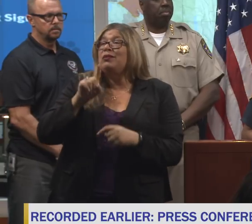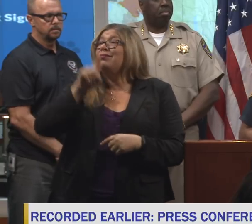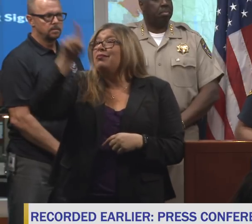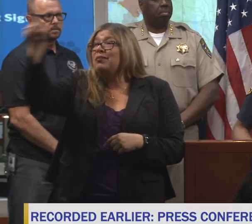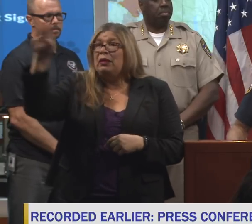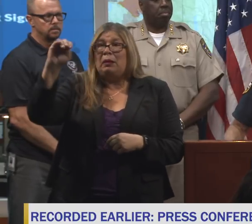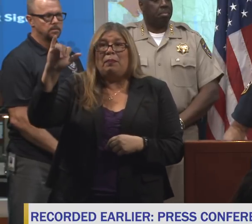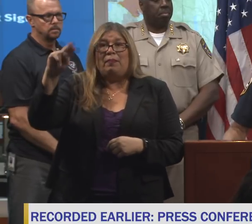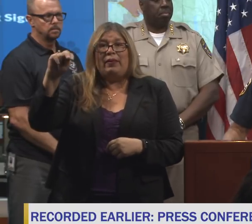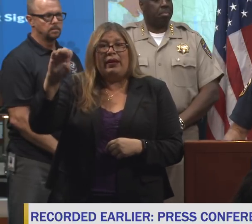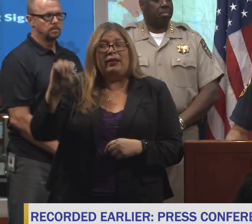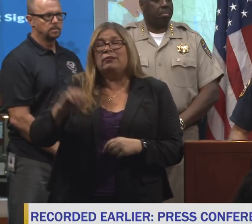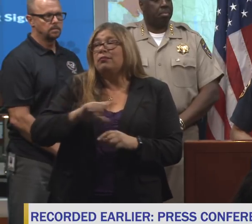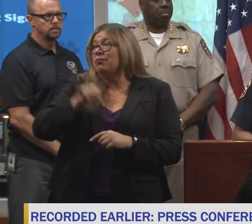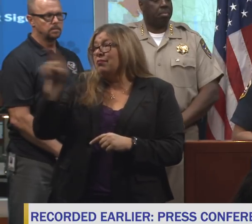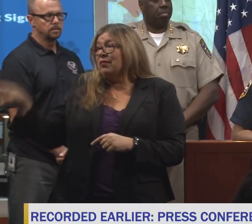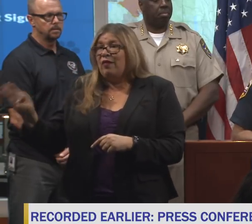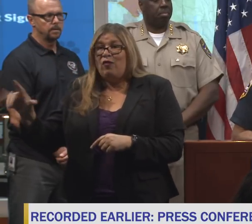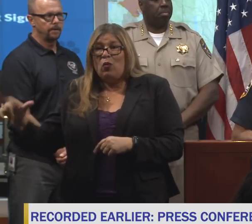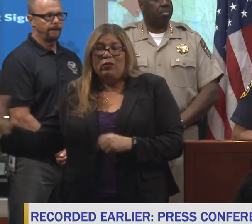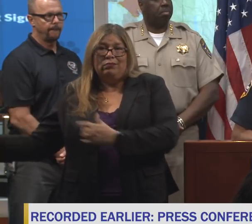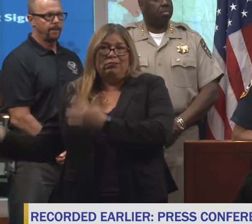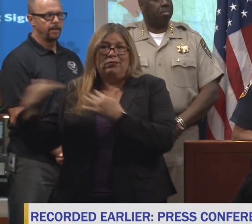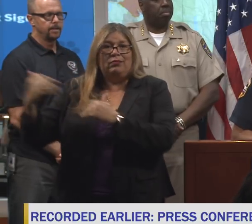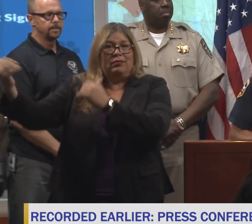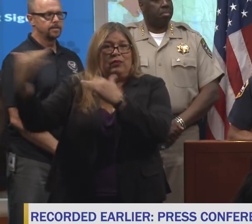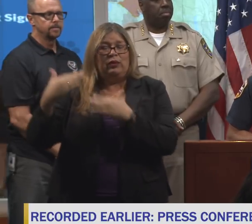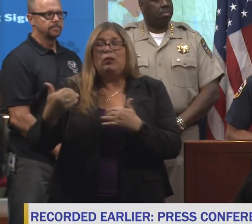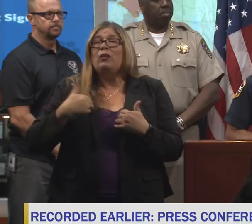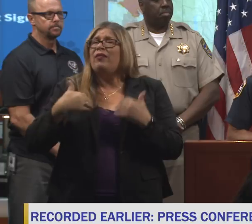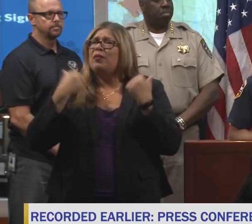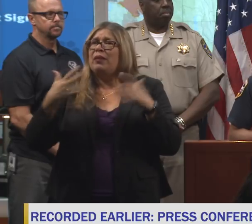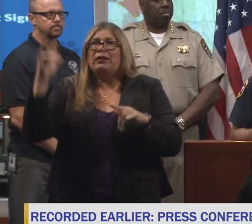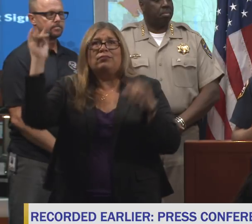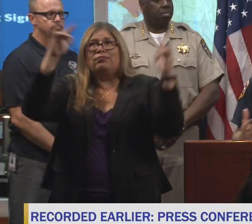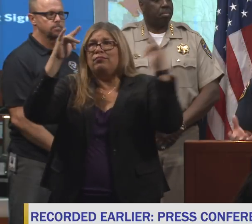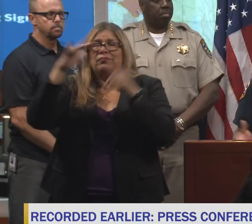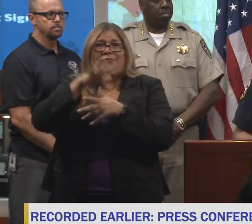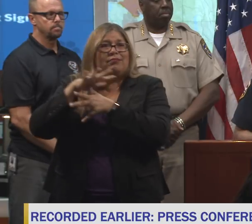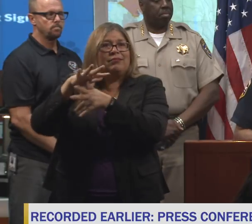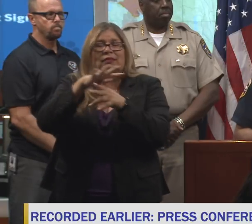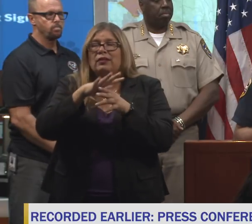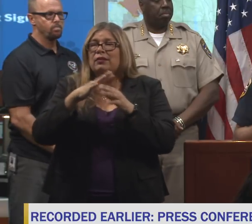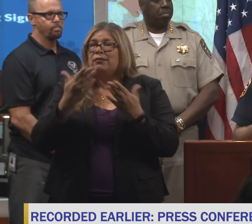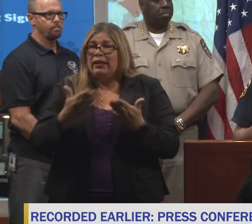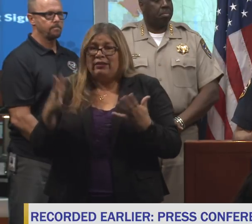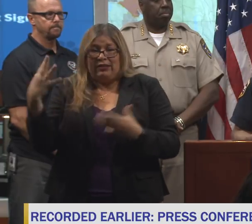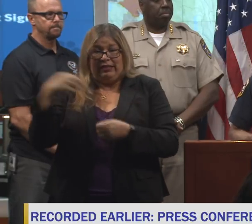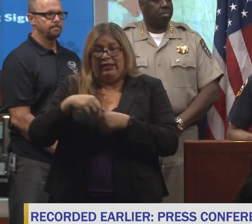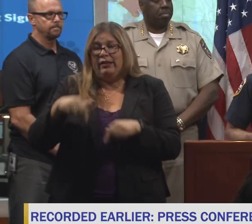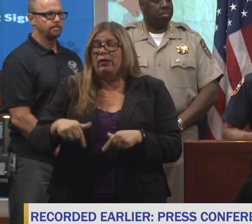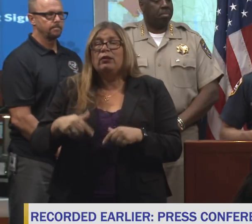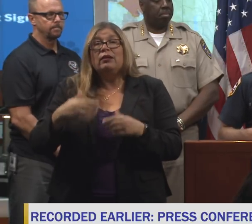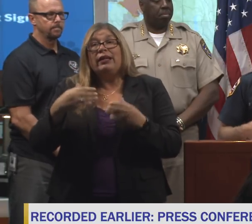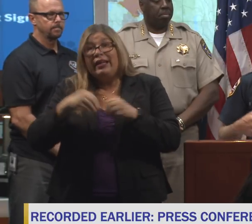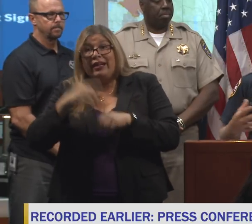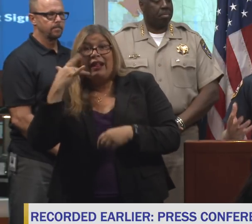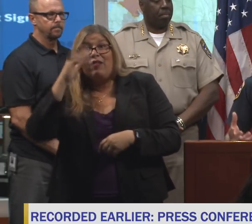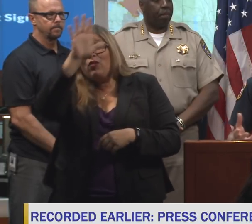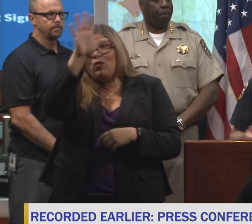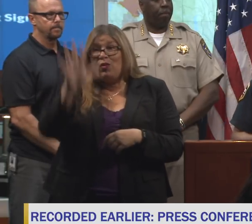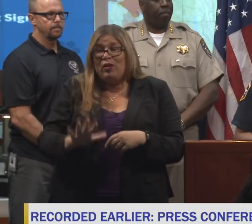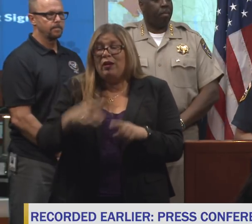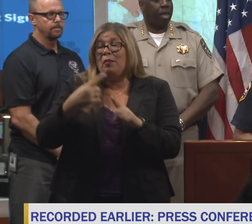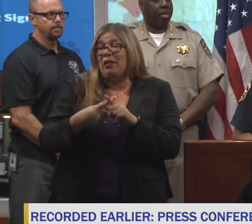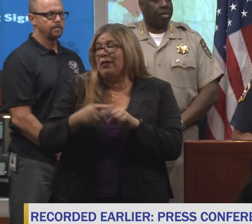Florida. We have all the aviation assets that are available in the system are not only deployed throughout California, but